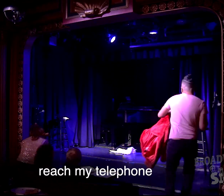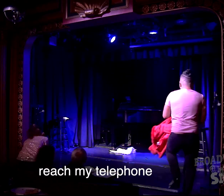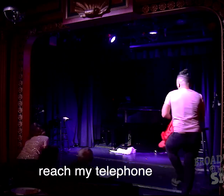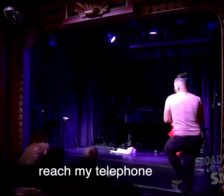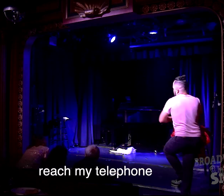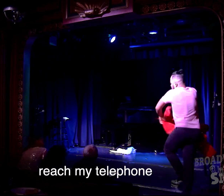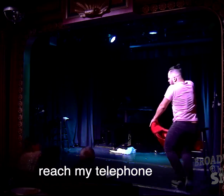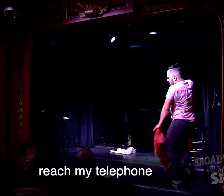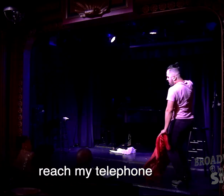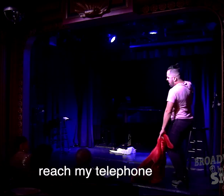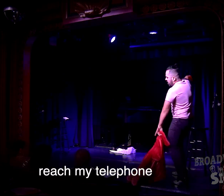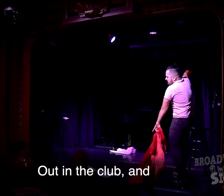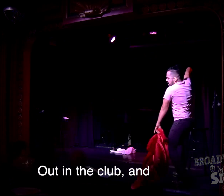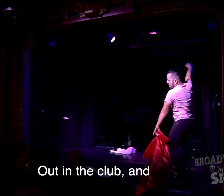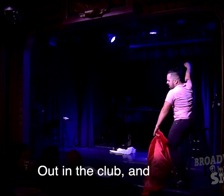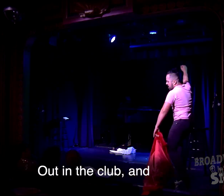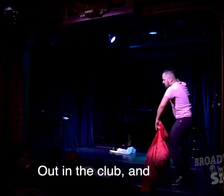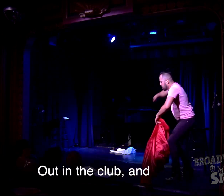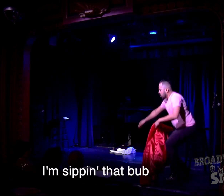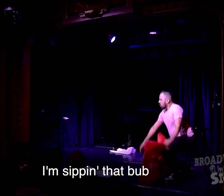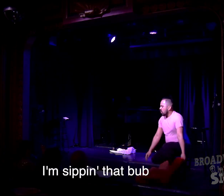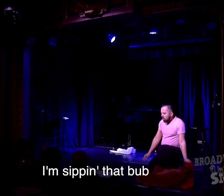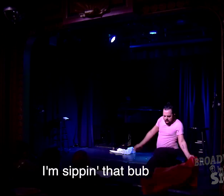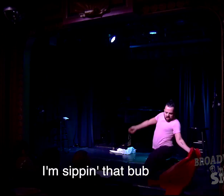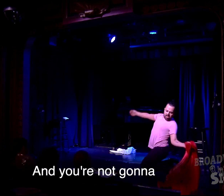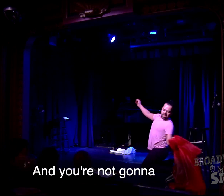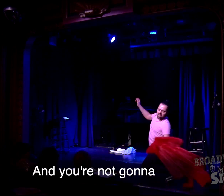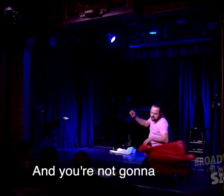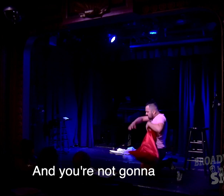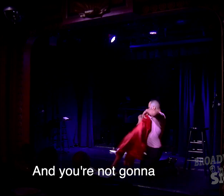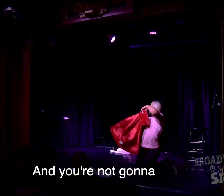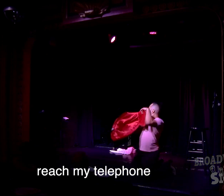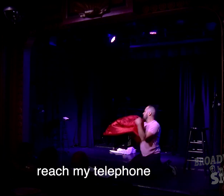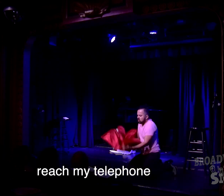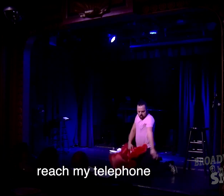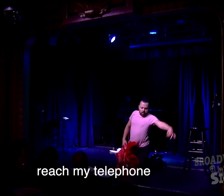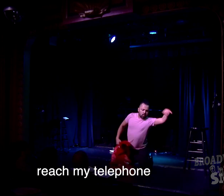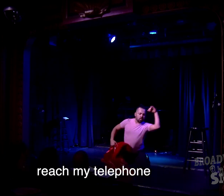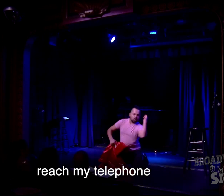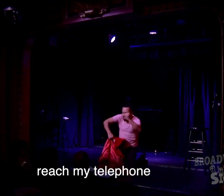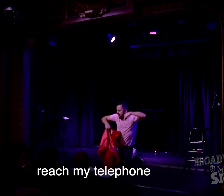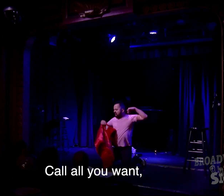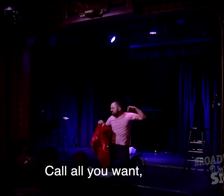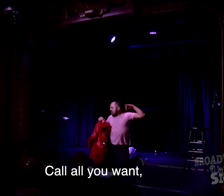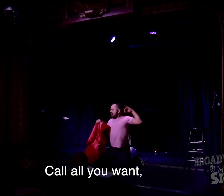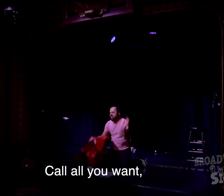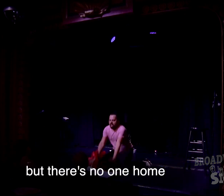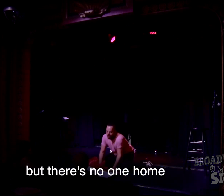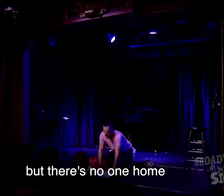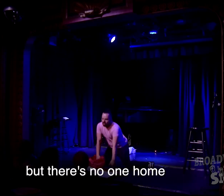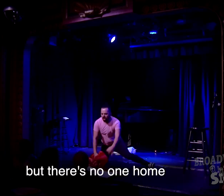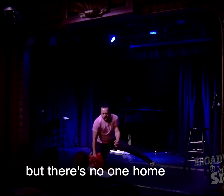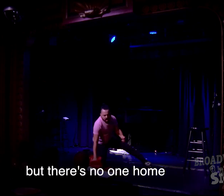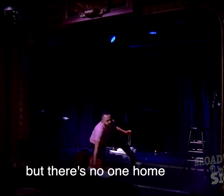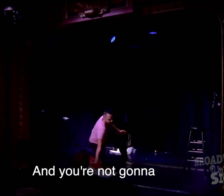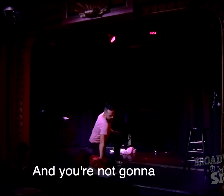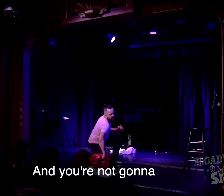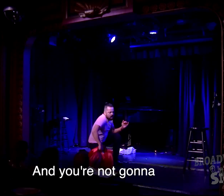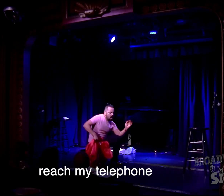Gotta reach my telephone Cause I know that the world I'm not sippin' that far When you're gonna reach my telephone I'm a party mom Cause there's no one Don't bring it up